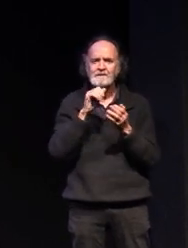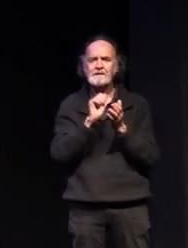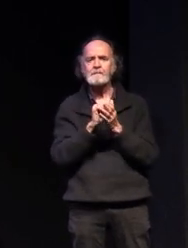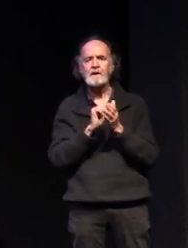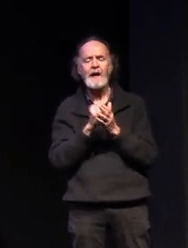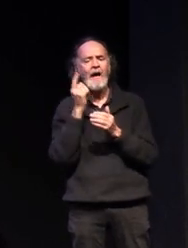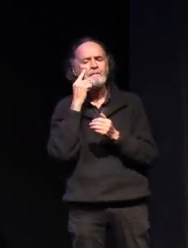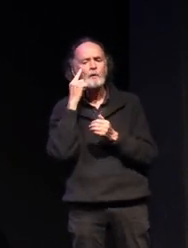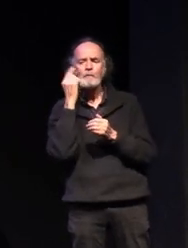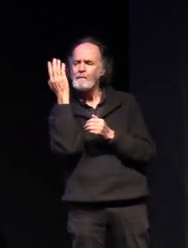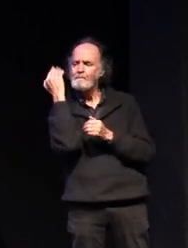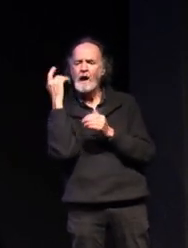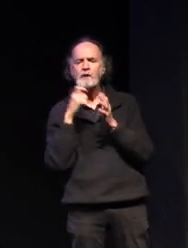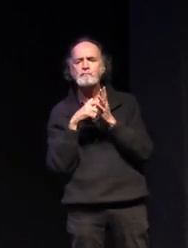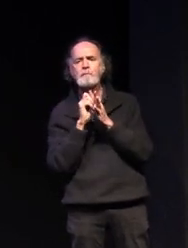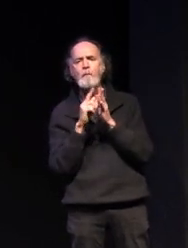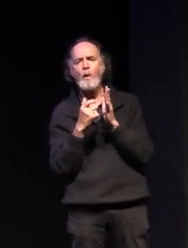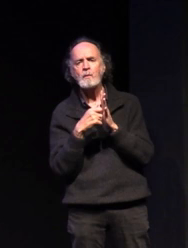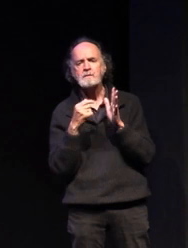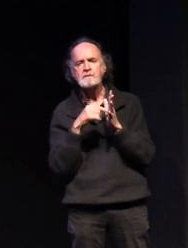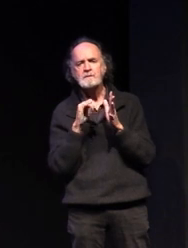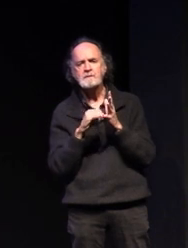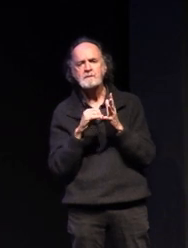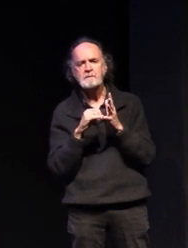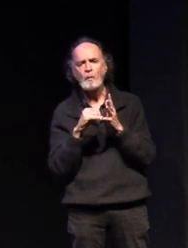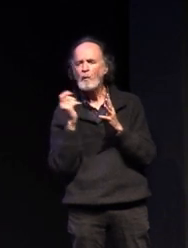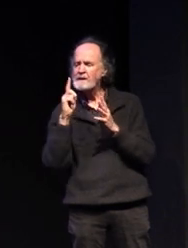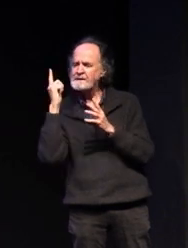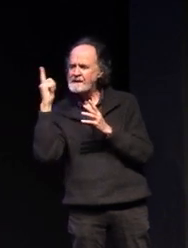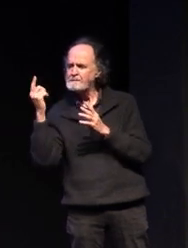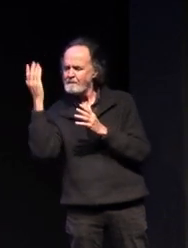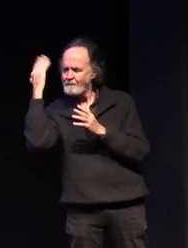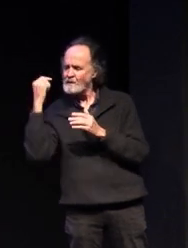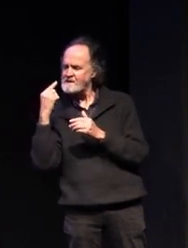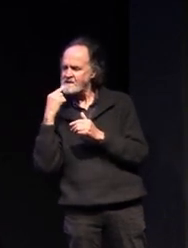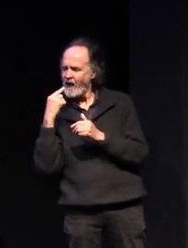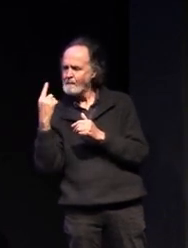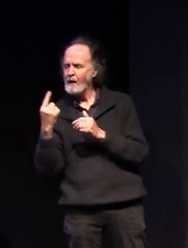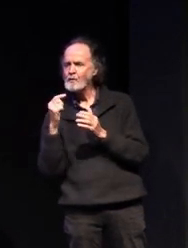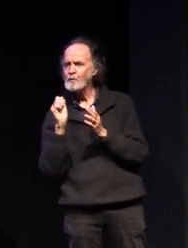reports and what your teachers have said about your capabilities in those subjects